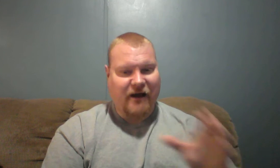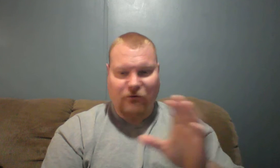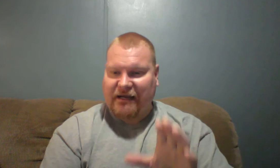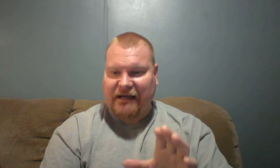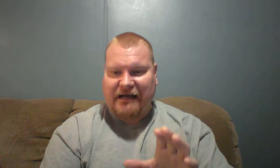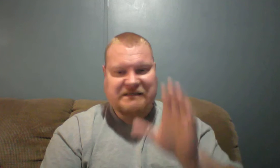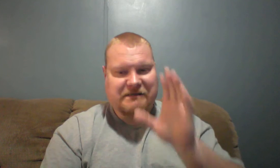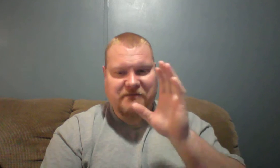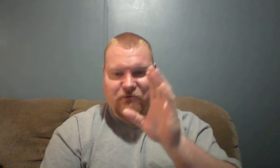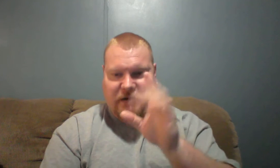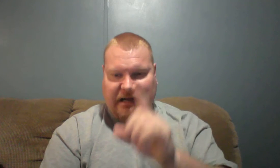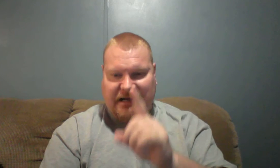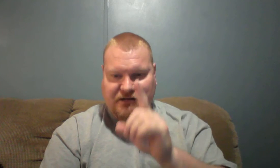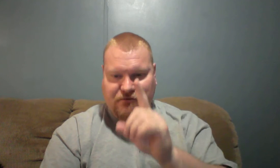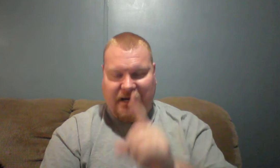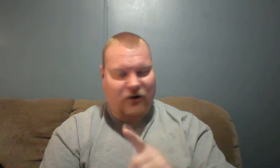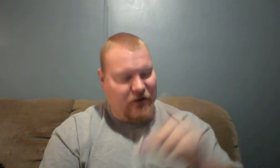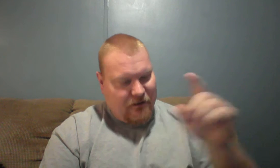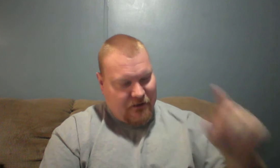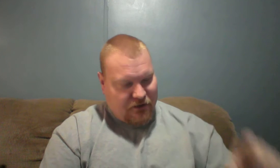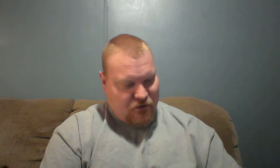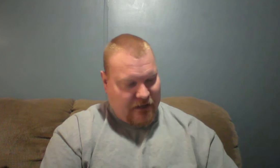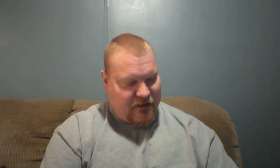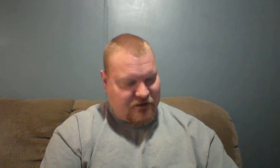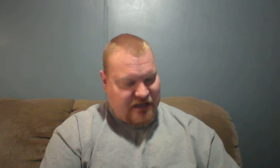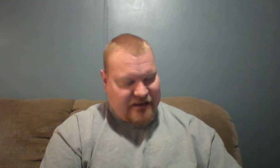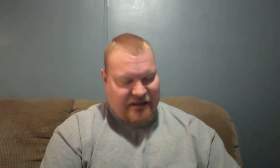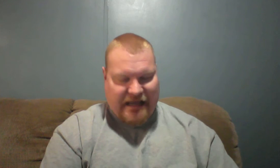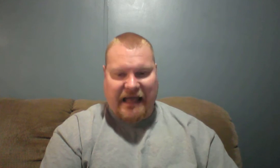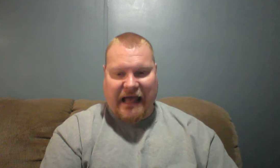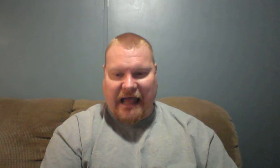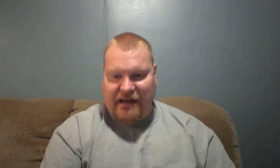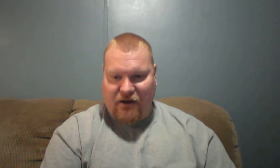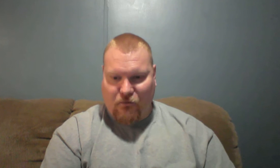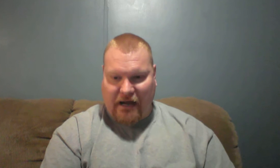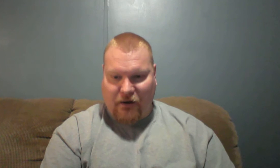recognize him. Didn't recognize their power. Because why? Because they had no power.